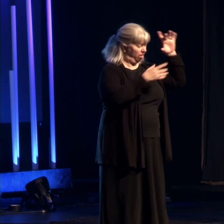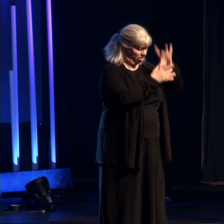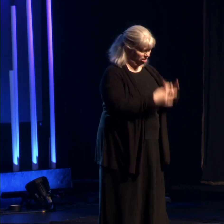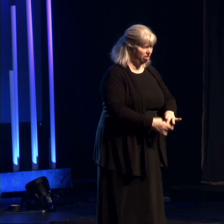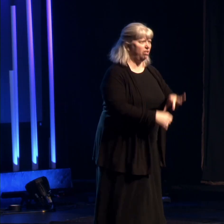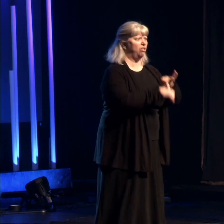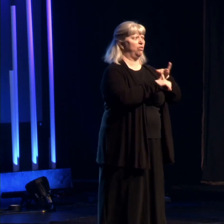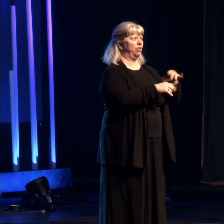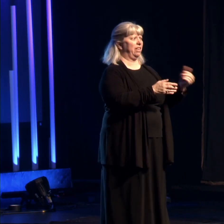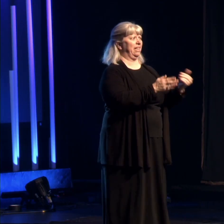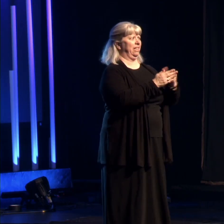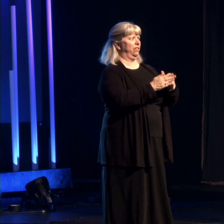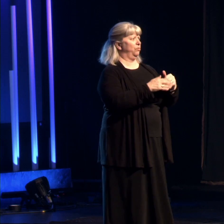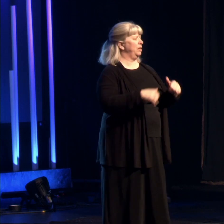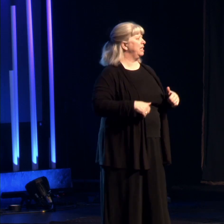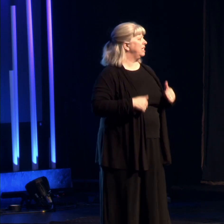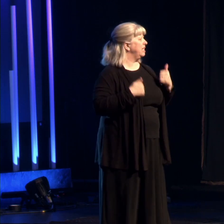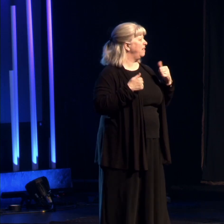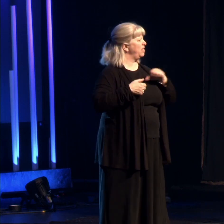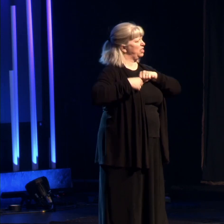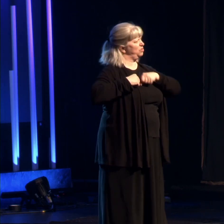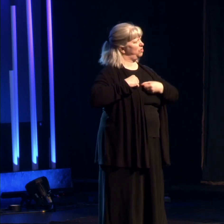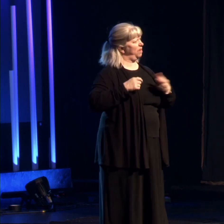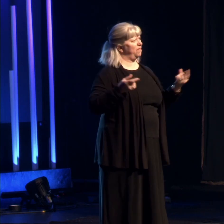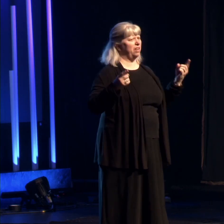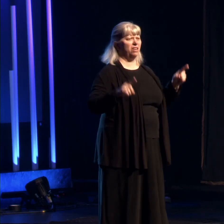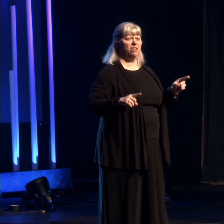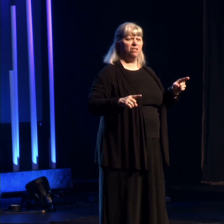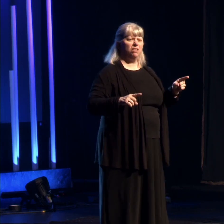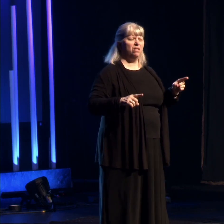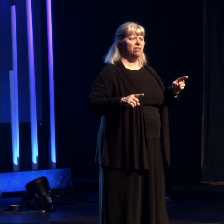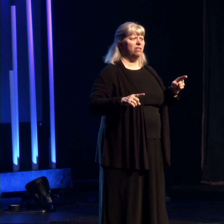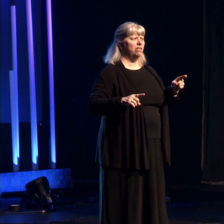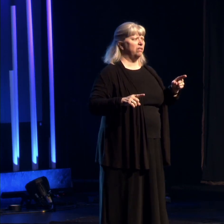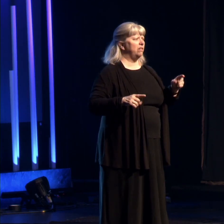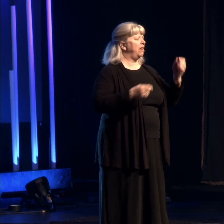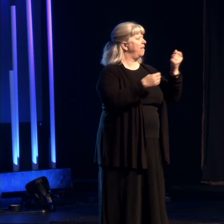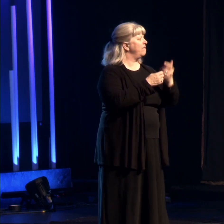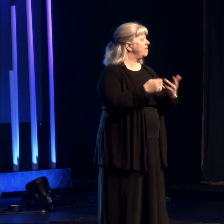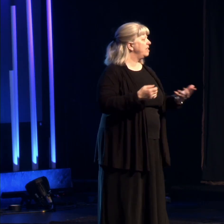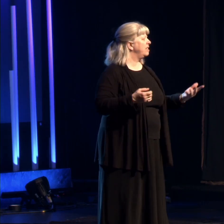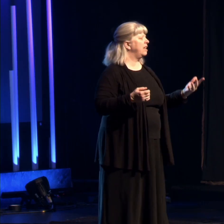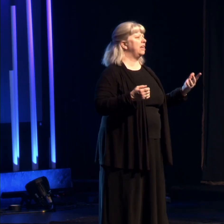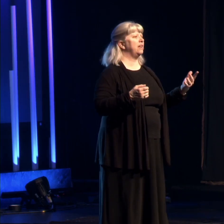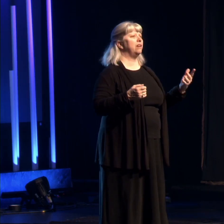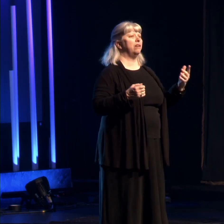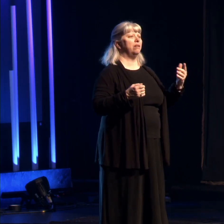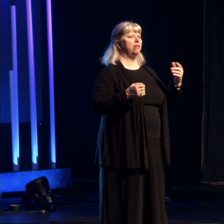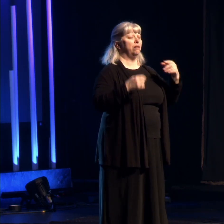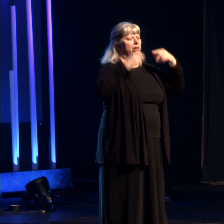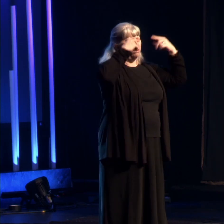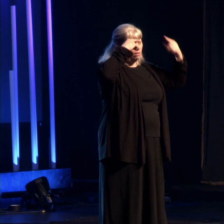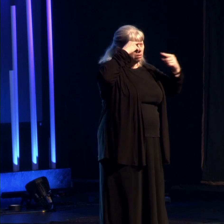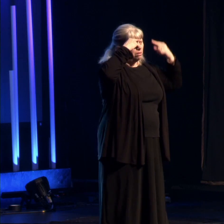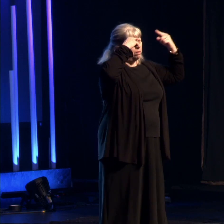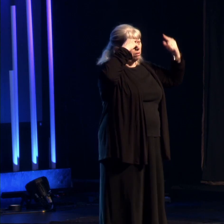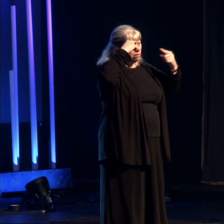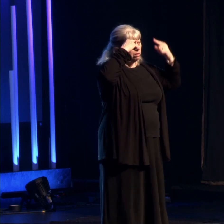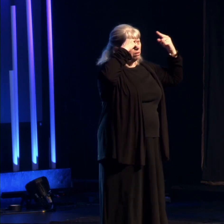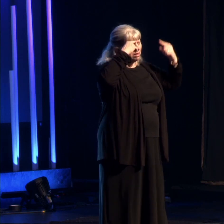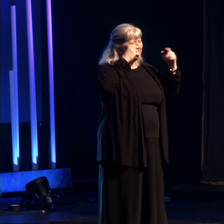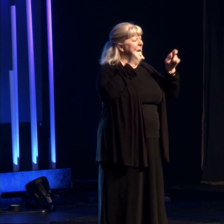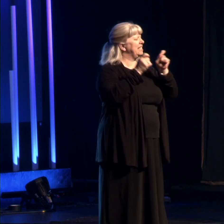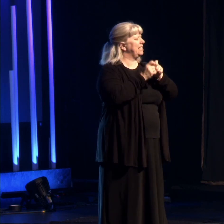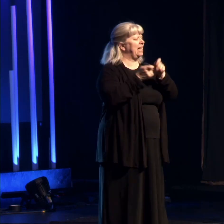and reliving that traumatic event. Everything was replaying exactly as it had